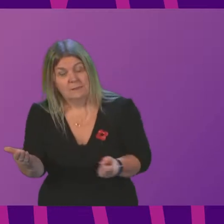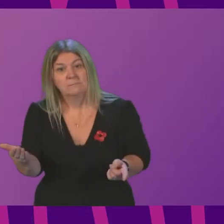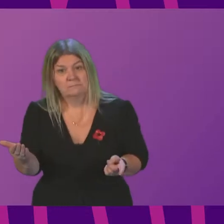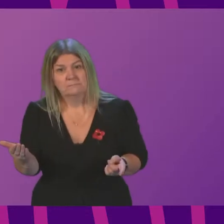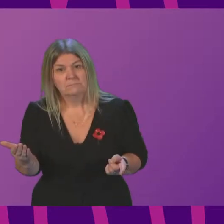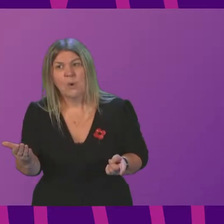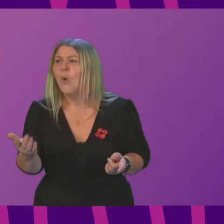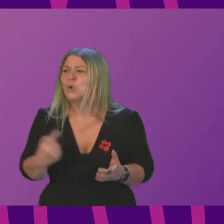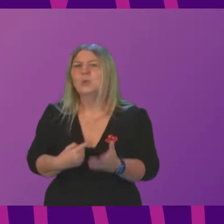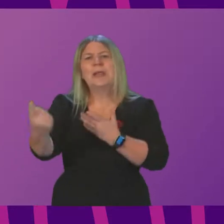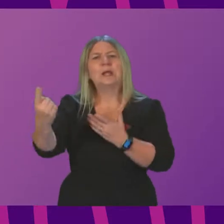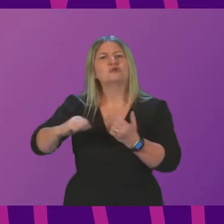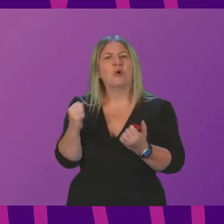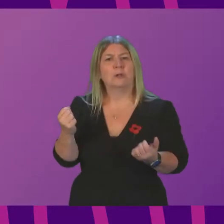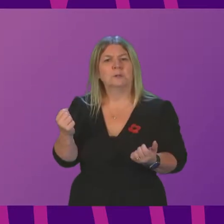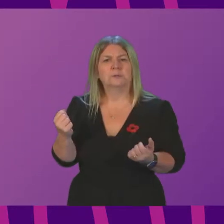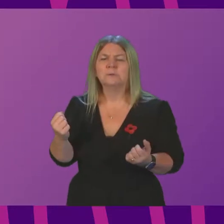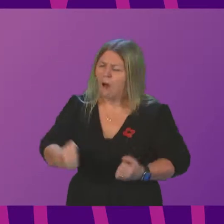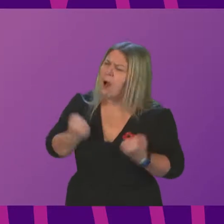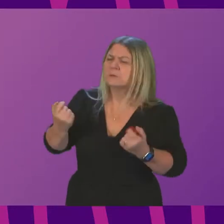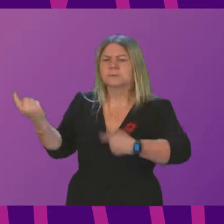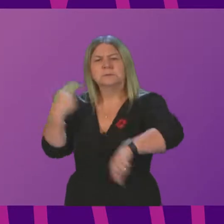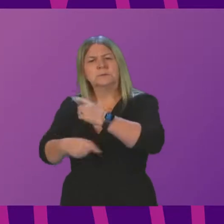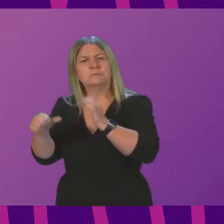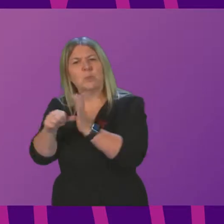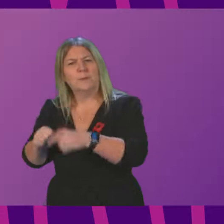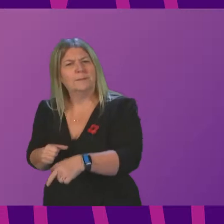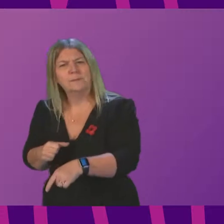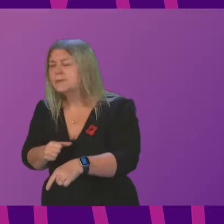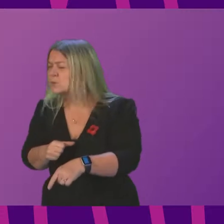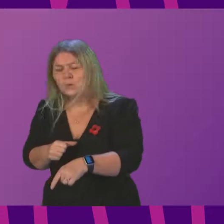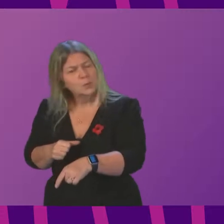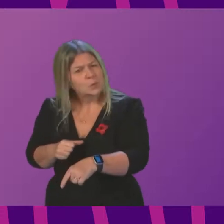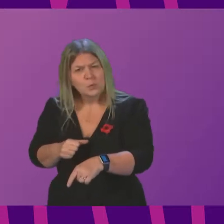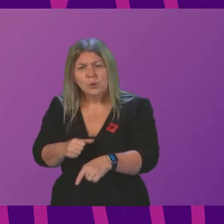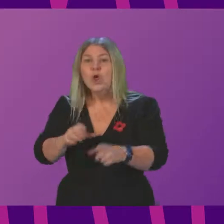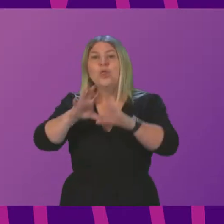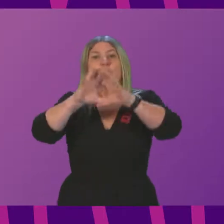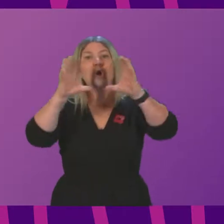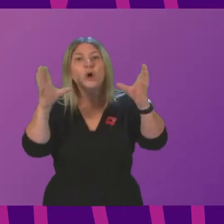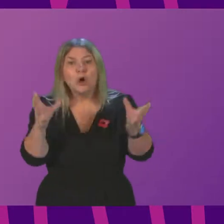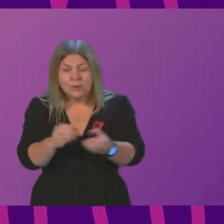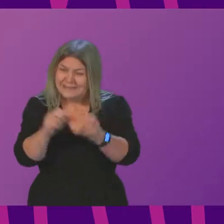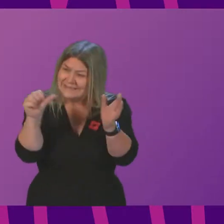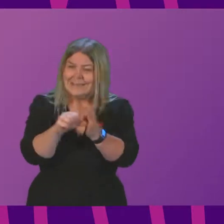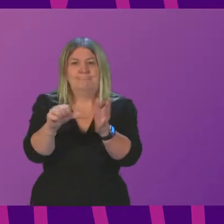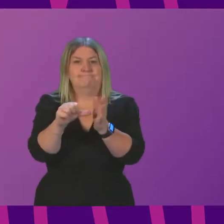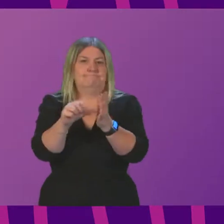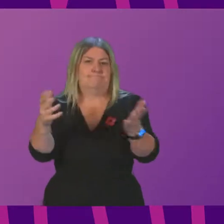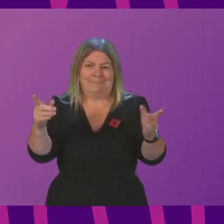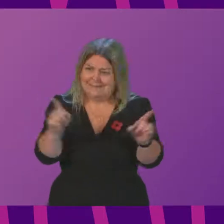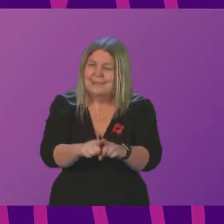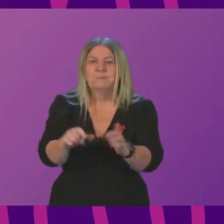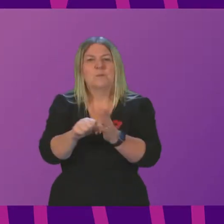somehow unique to Scotland. Every single healthcare system in the Western world is facing the same problems.